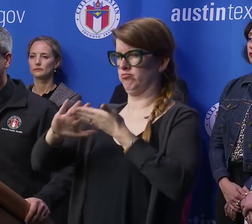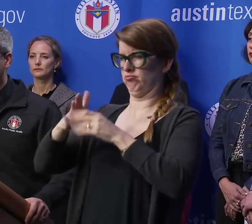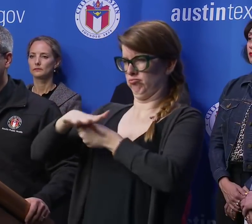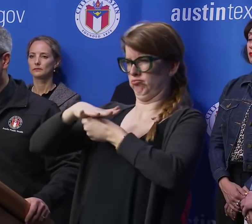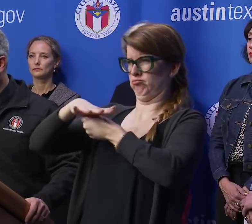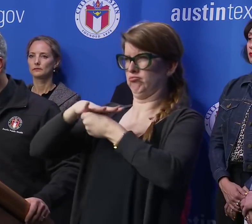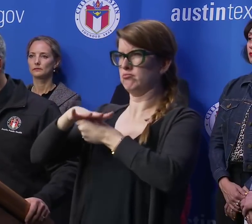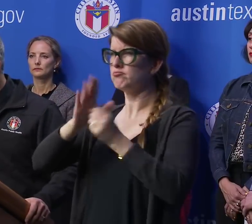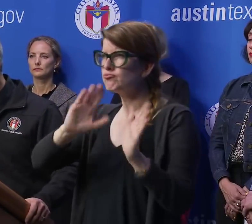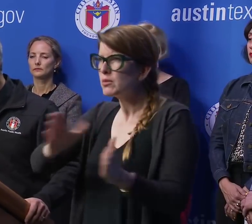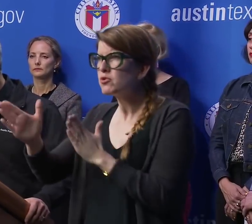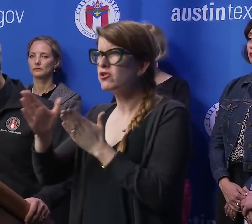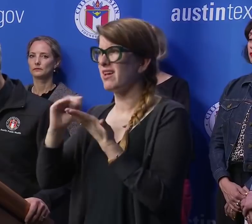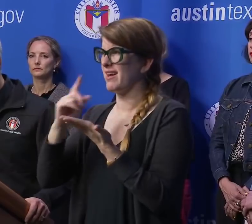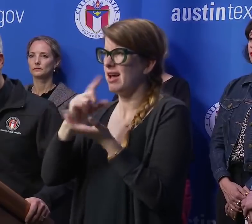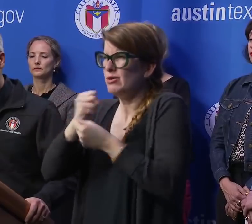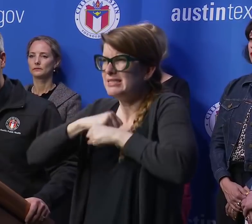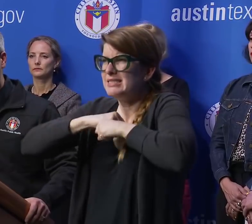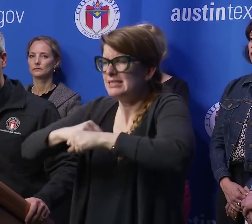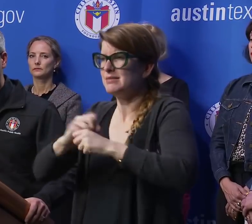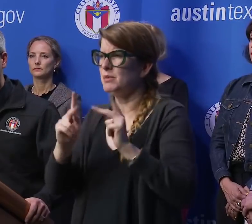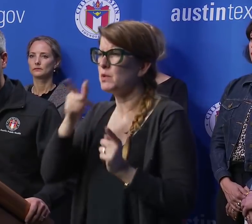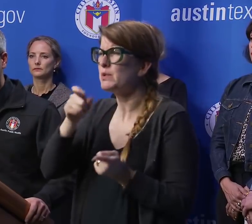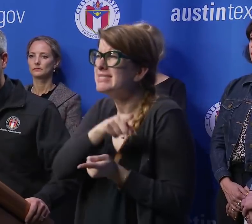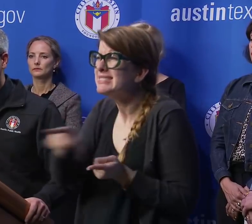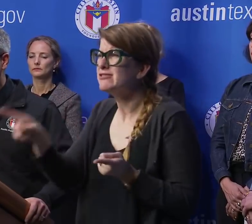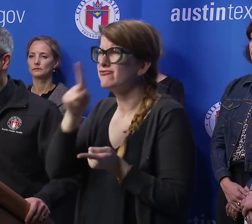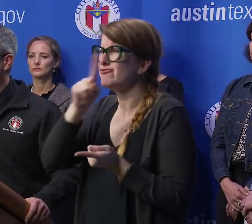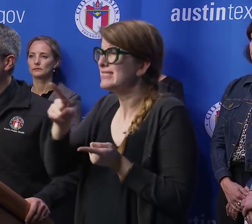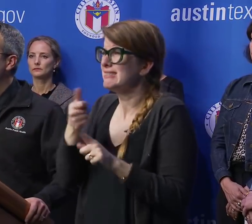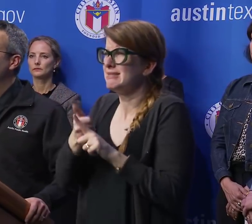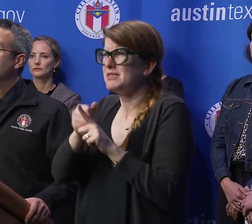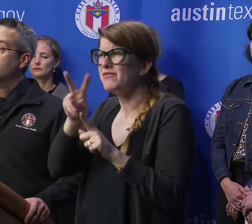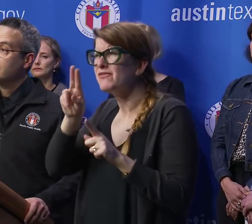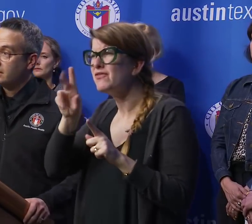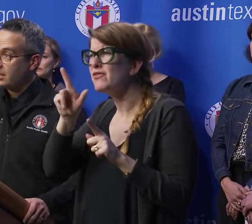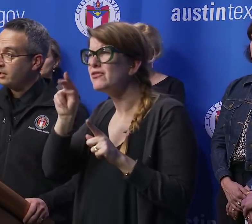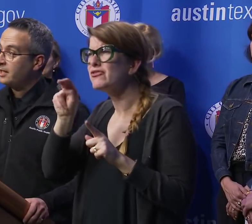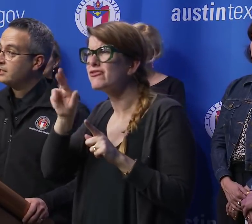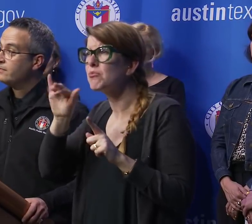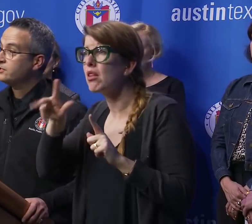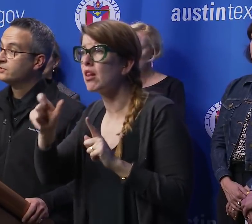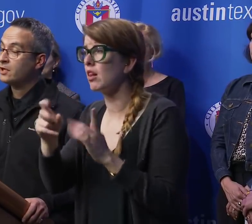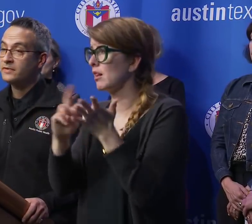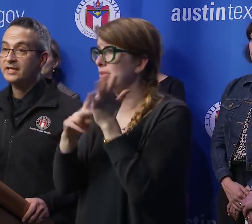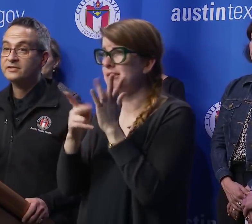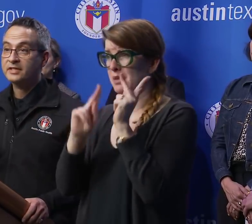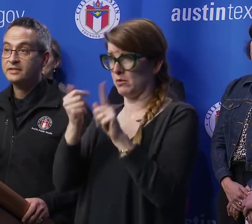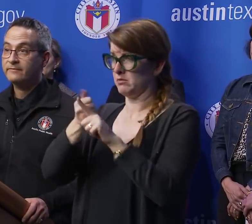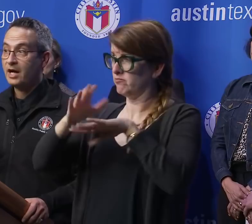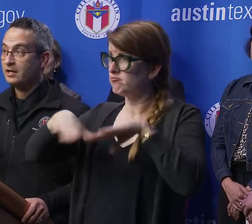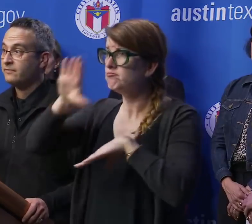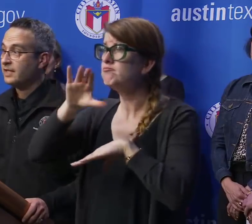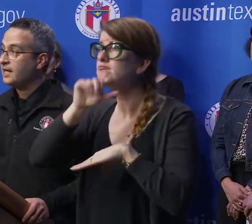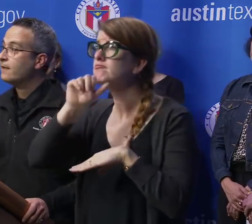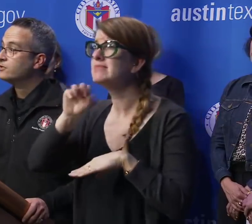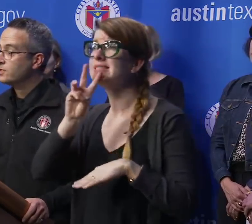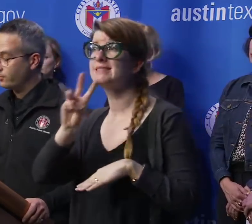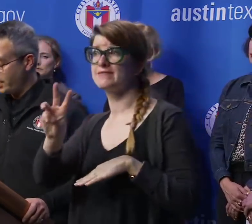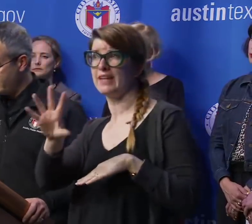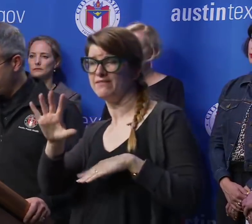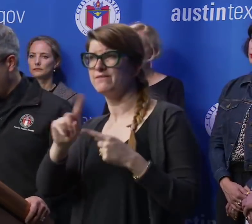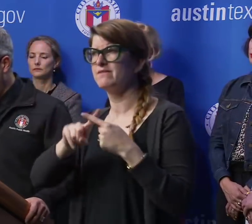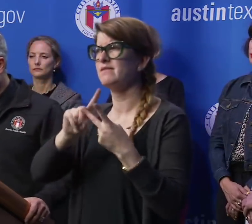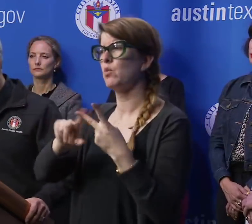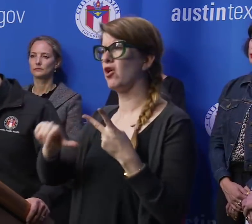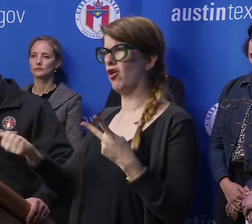of the most vulnerable members of our community, namely our individuals over the age of 65 and those